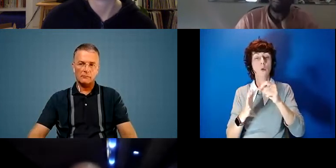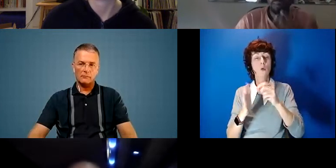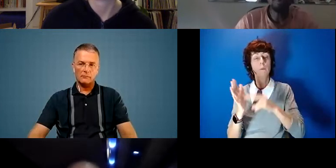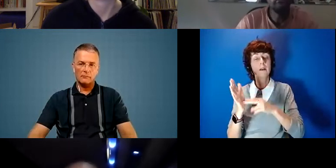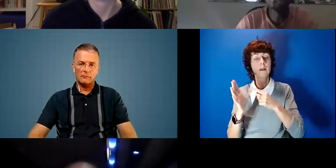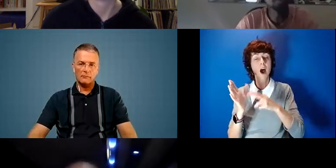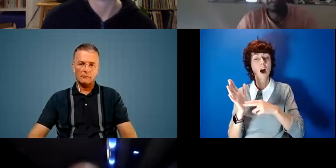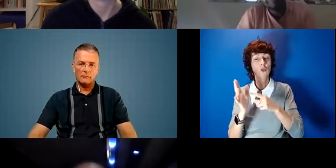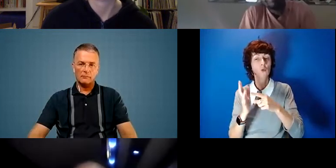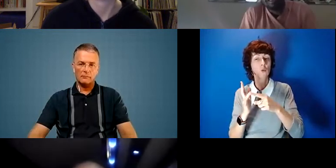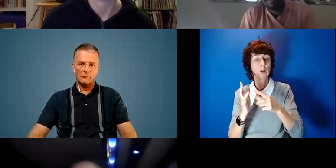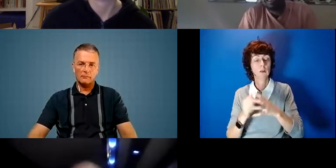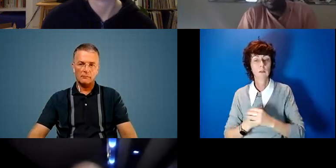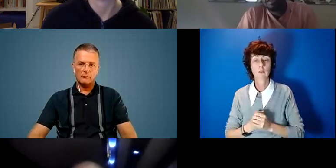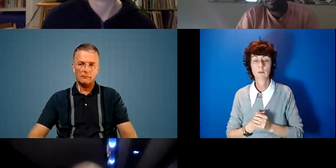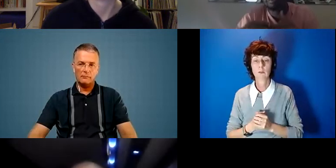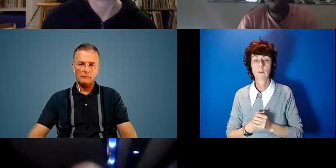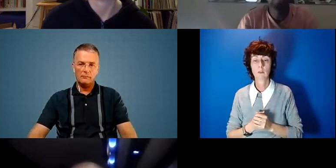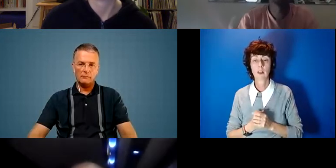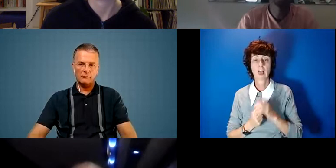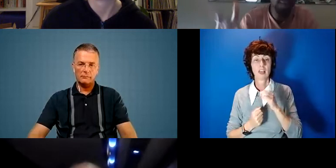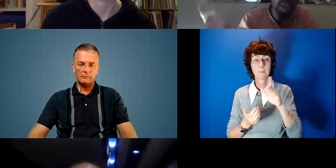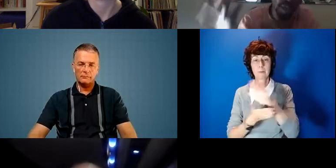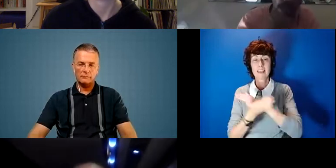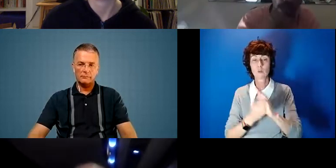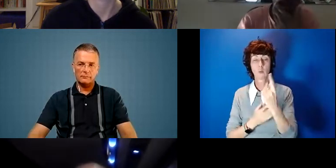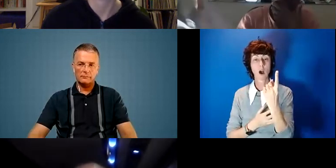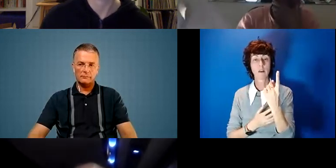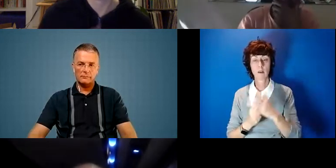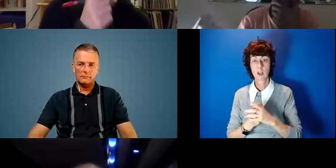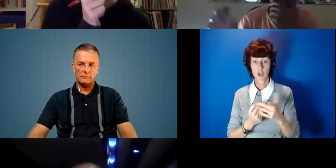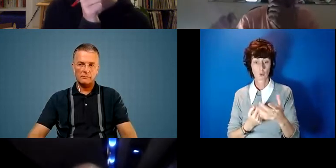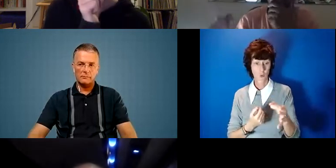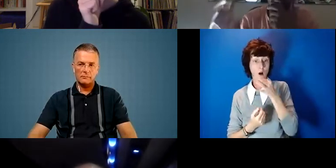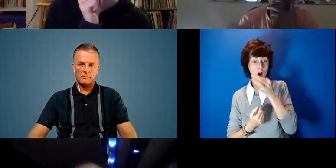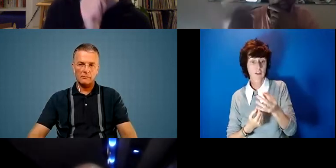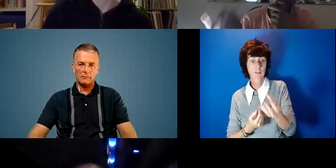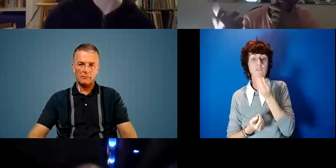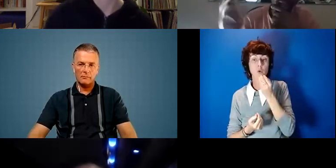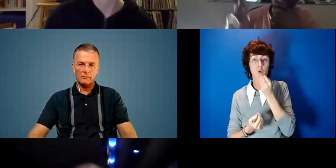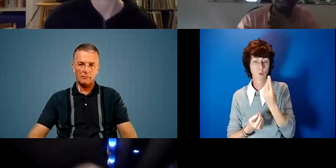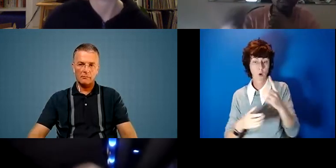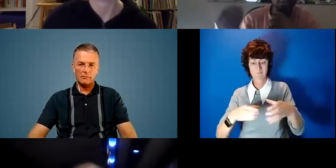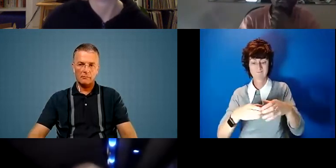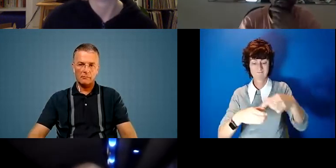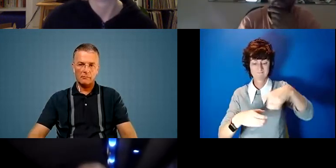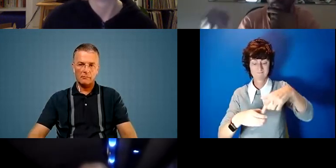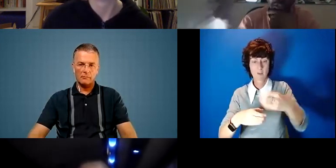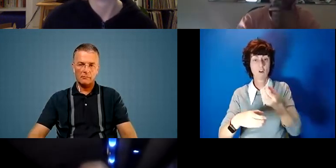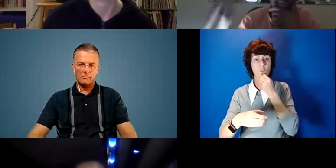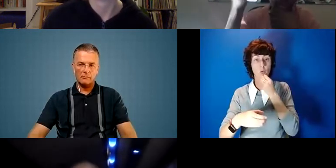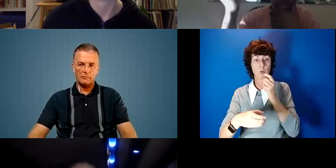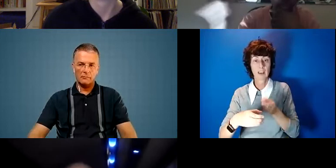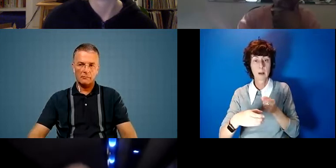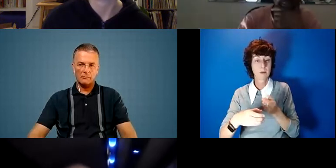one is one asked for a ration of food. Yeah, and this word is devoid of